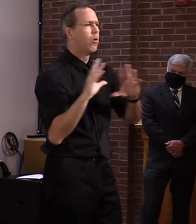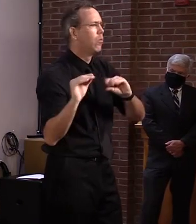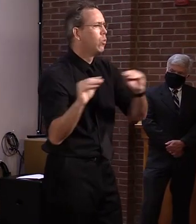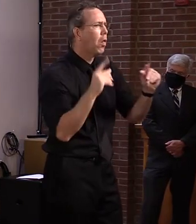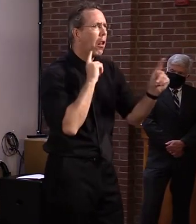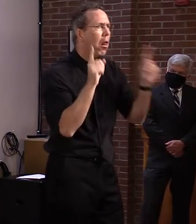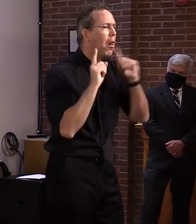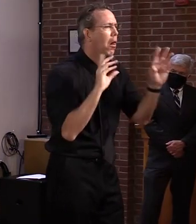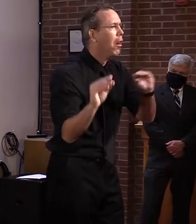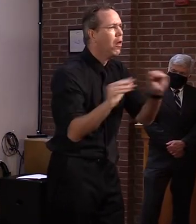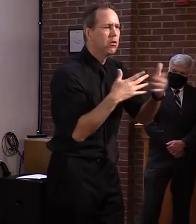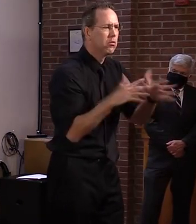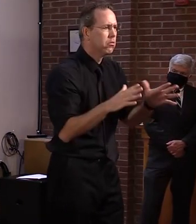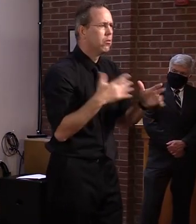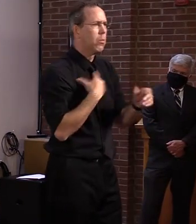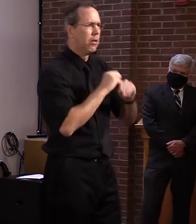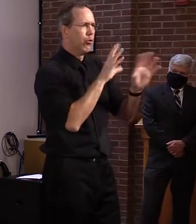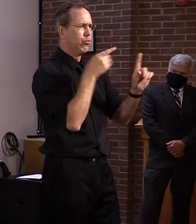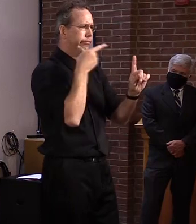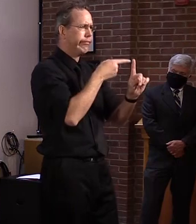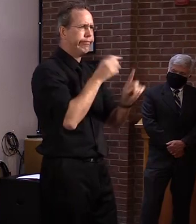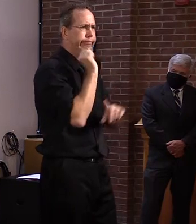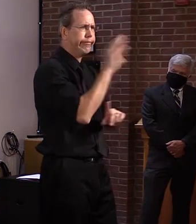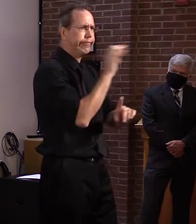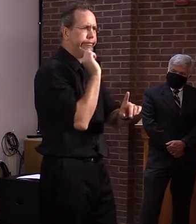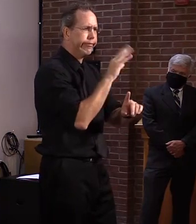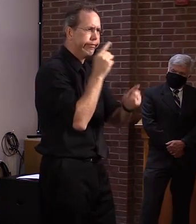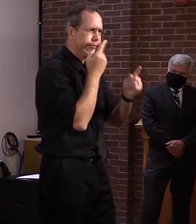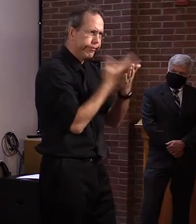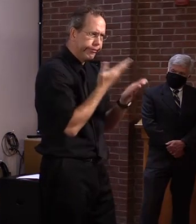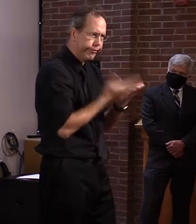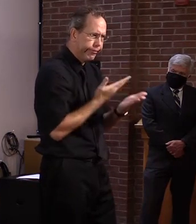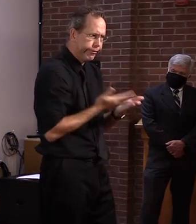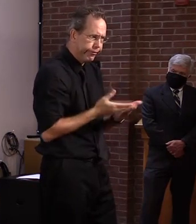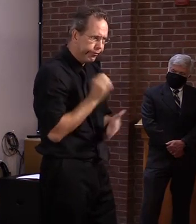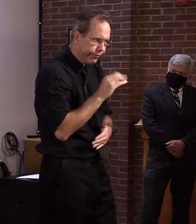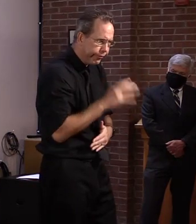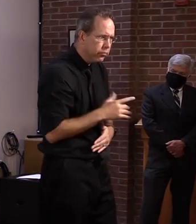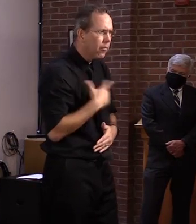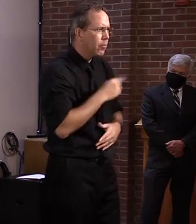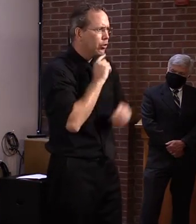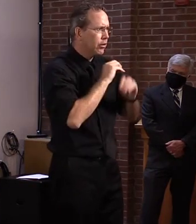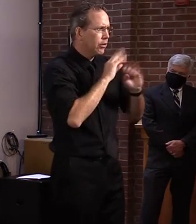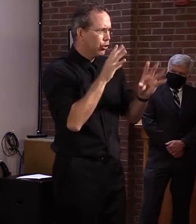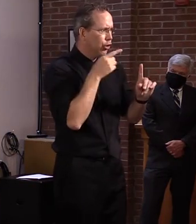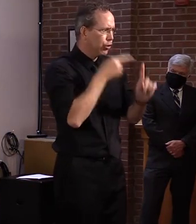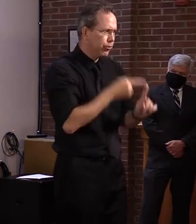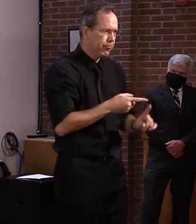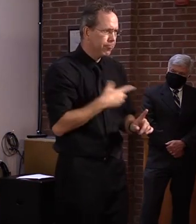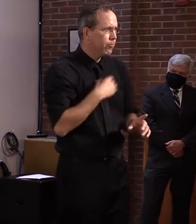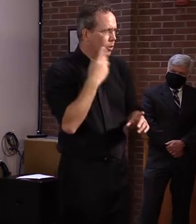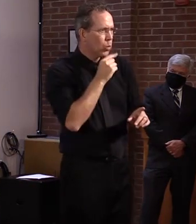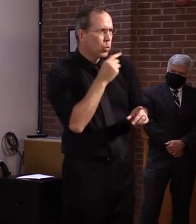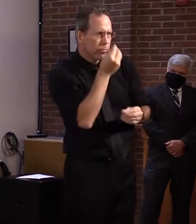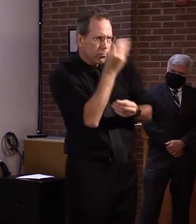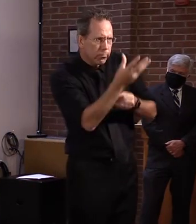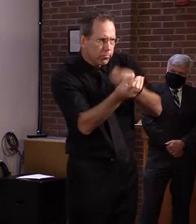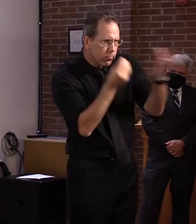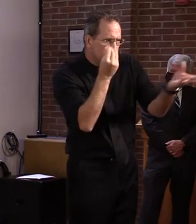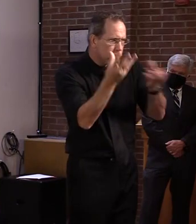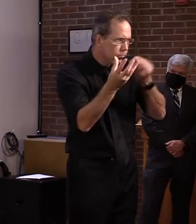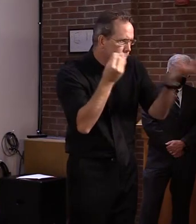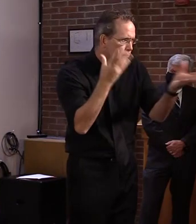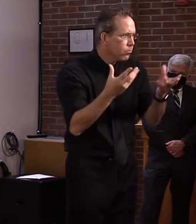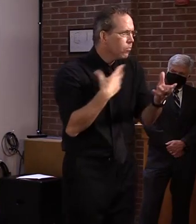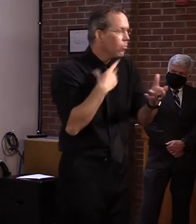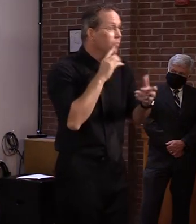social media. So I think it's incumbent upon us, uh, to be as transparent as possible to, uh, to relieve that. Uh,